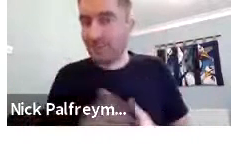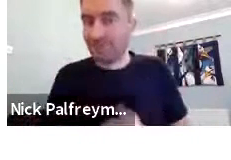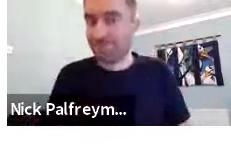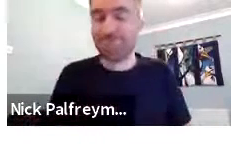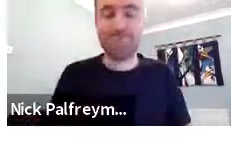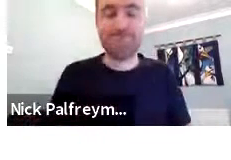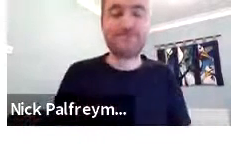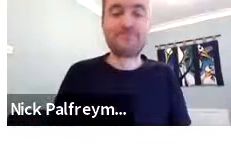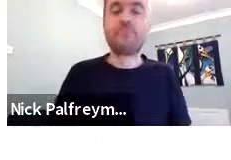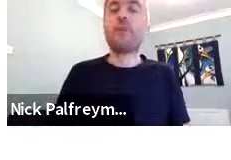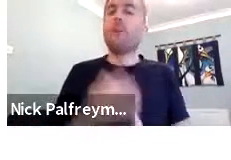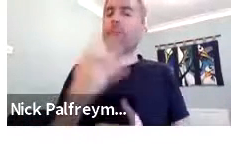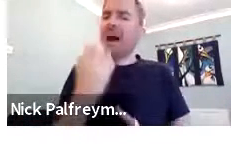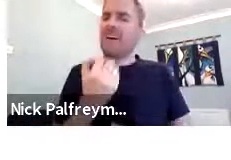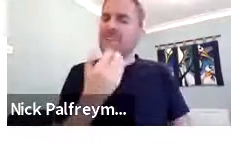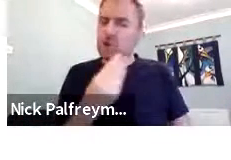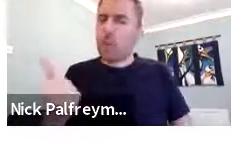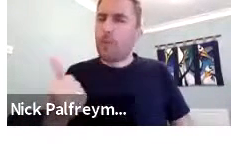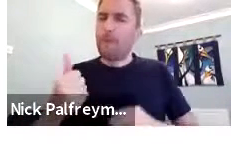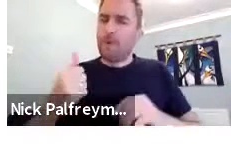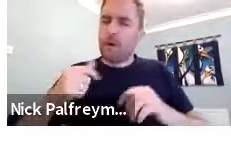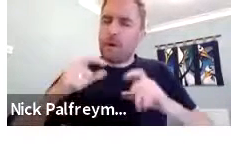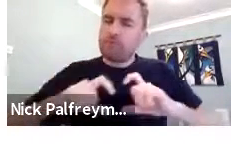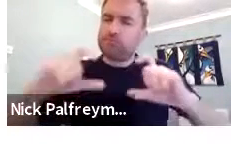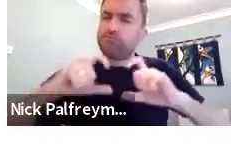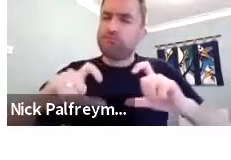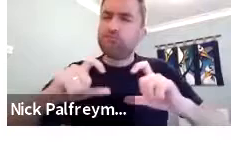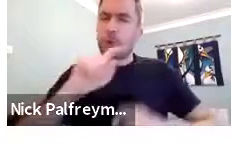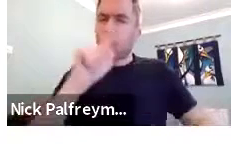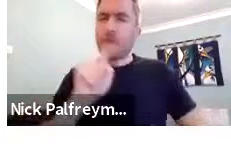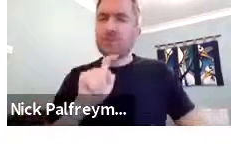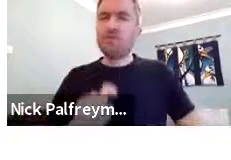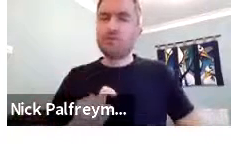was actually given many years later after the language had already been developed.